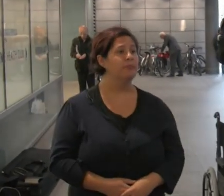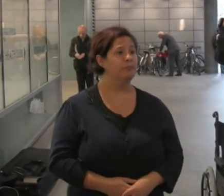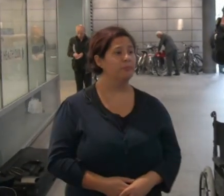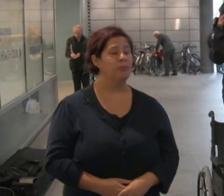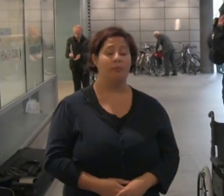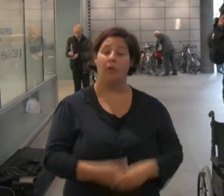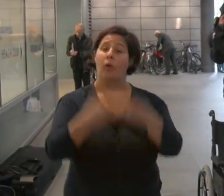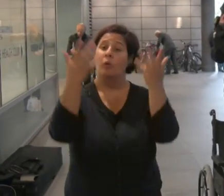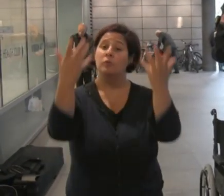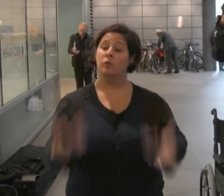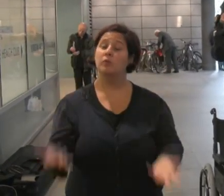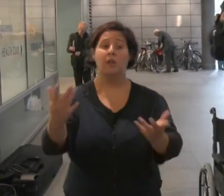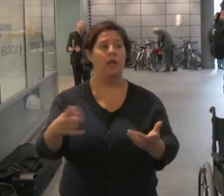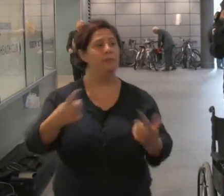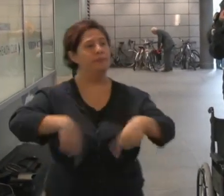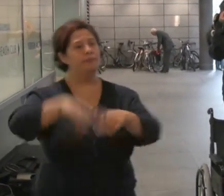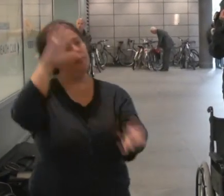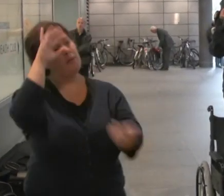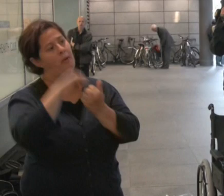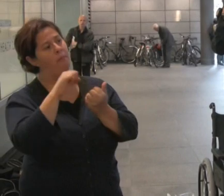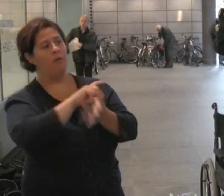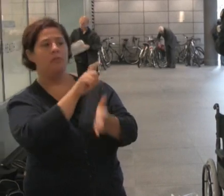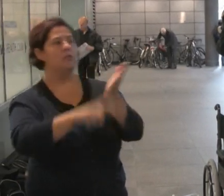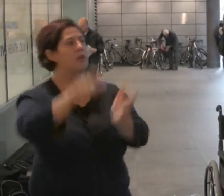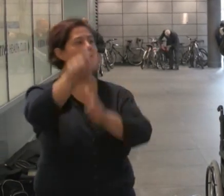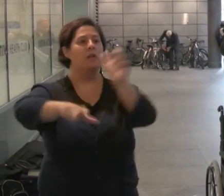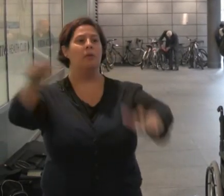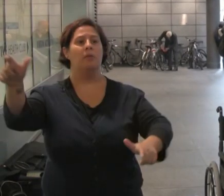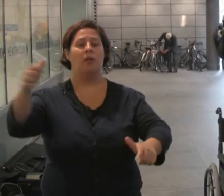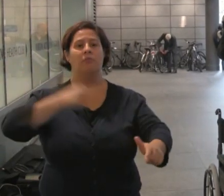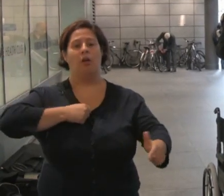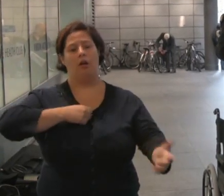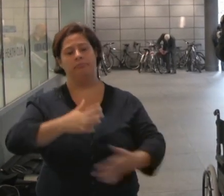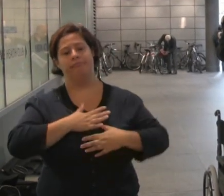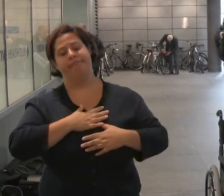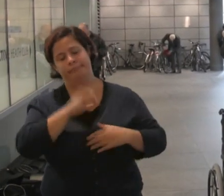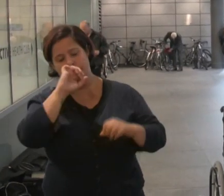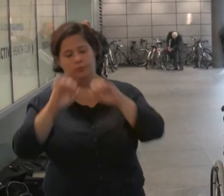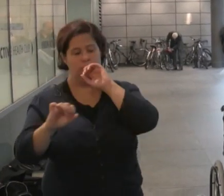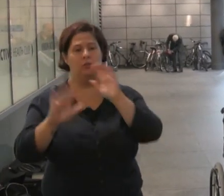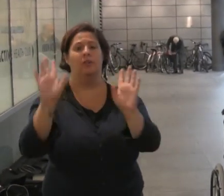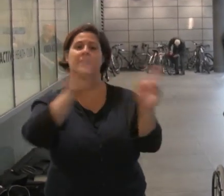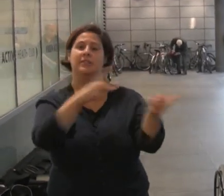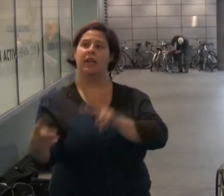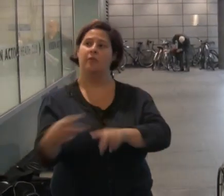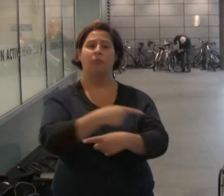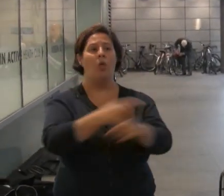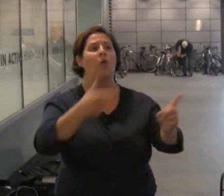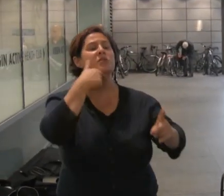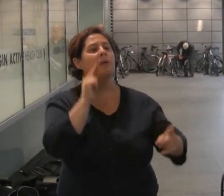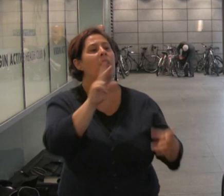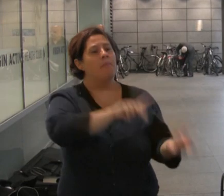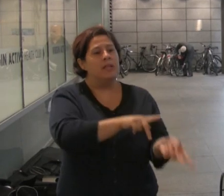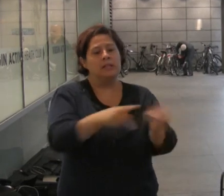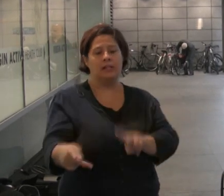So today we will remember them, our beloved dead. These who have fallen in the war